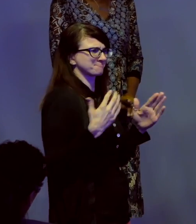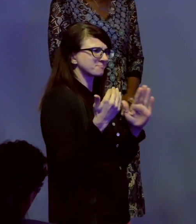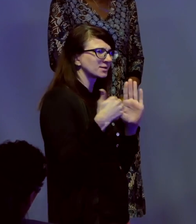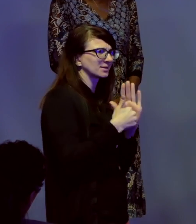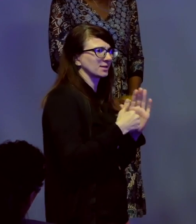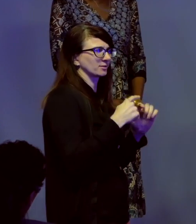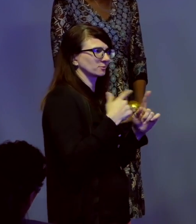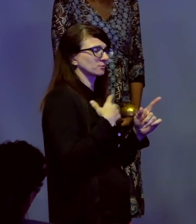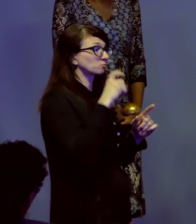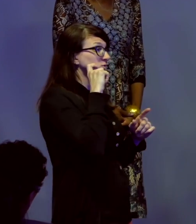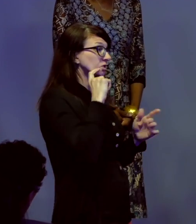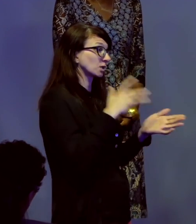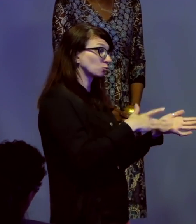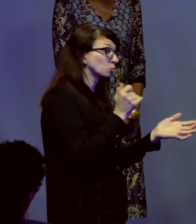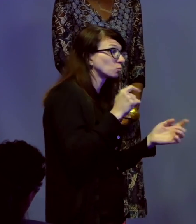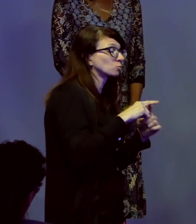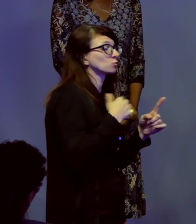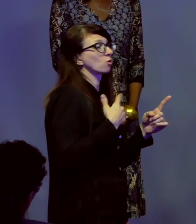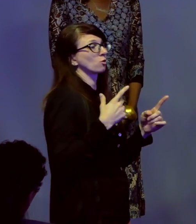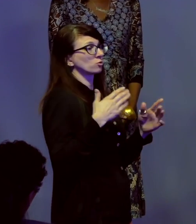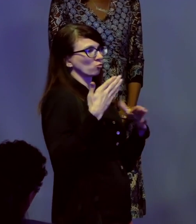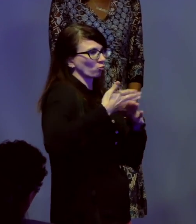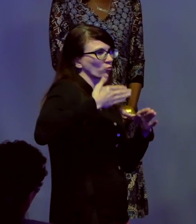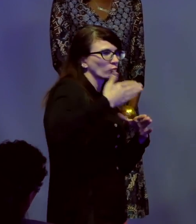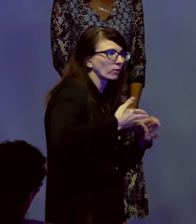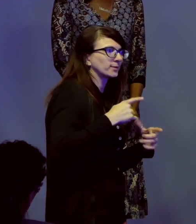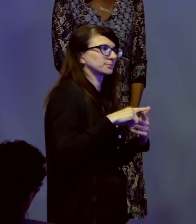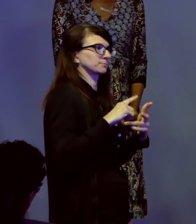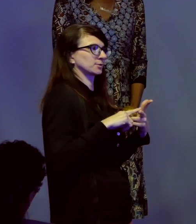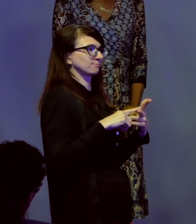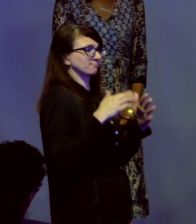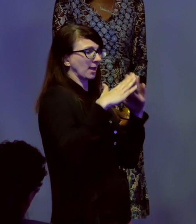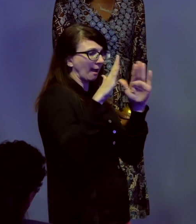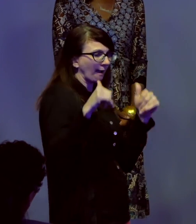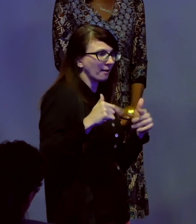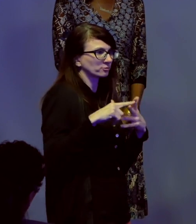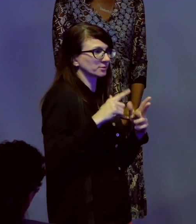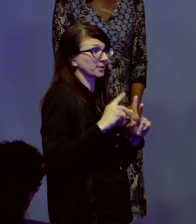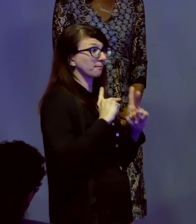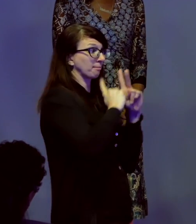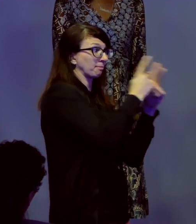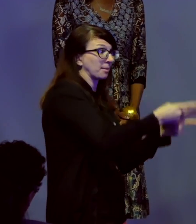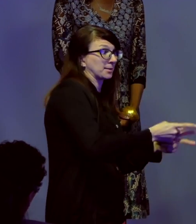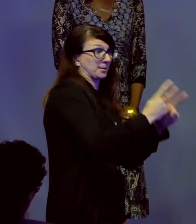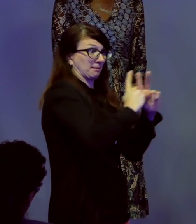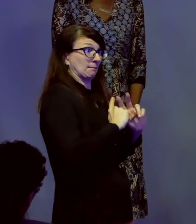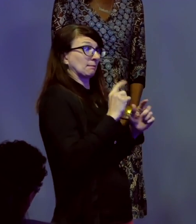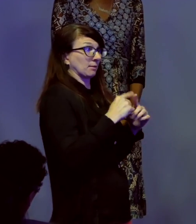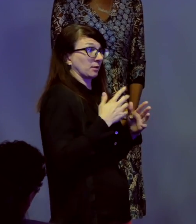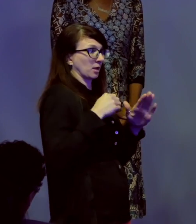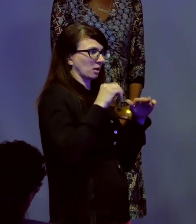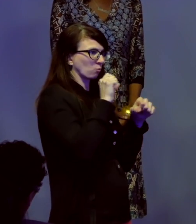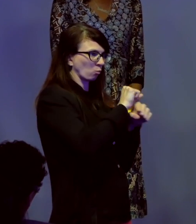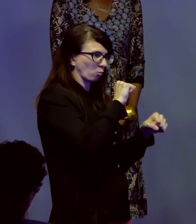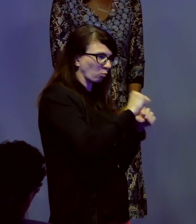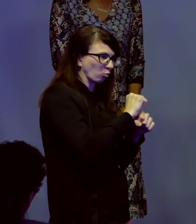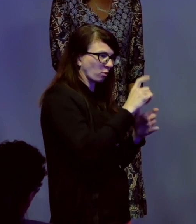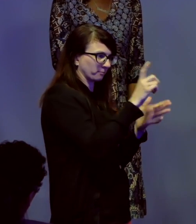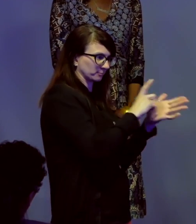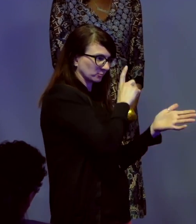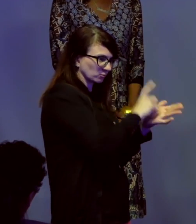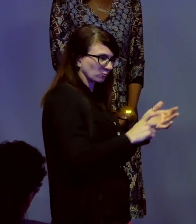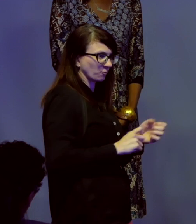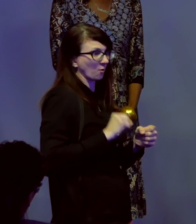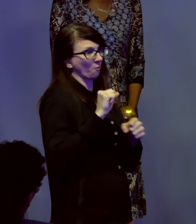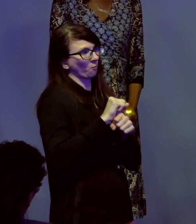and racial assaults and harassment, housing, lending, and employment discrimination, labor law violations,